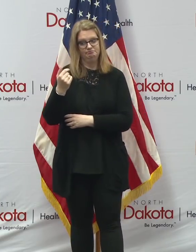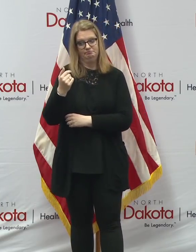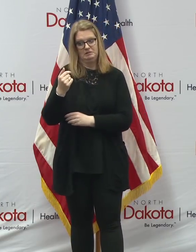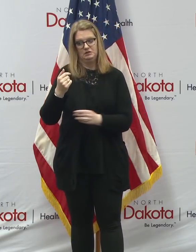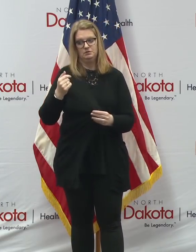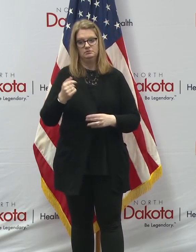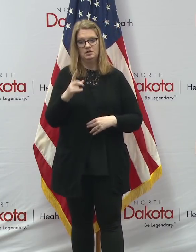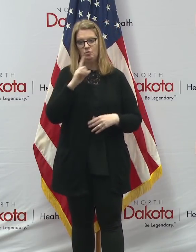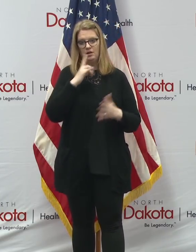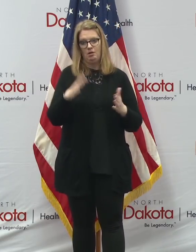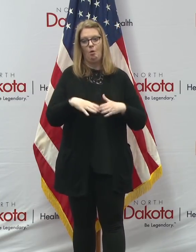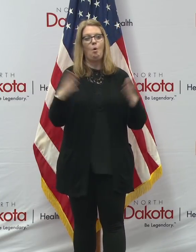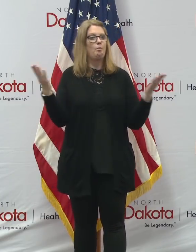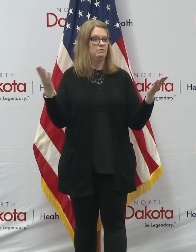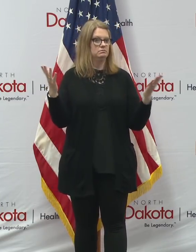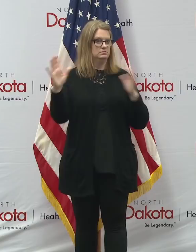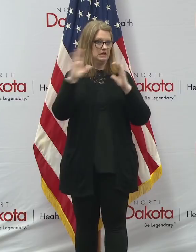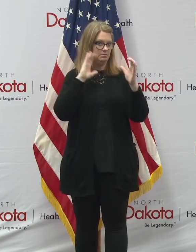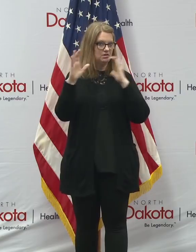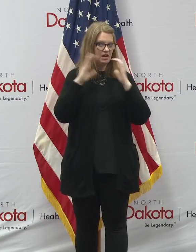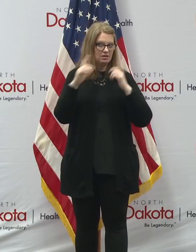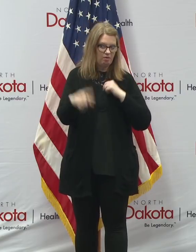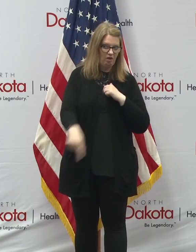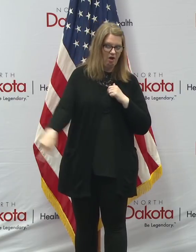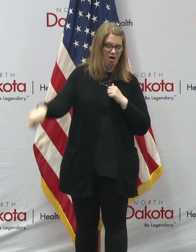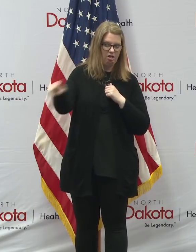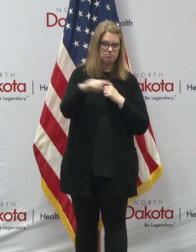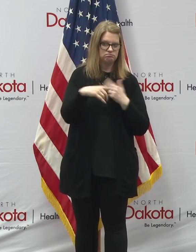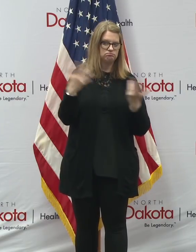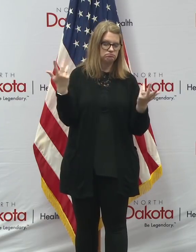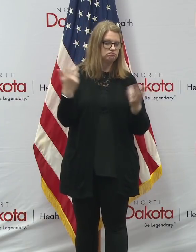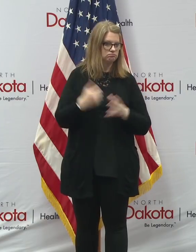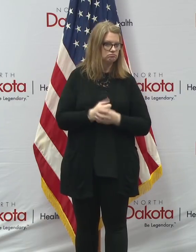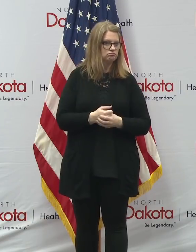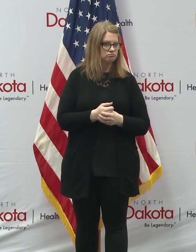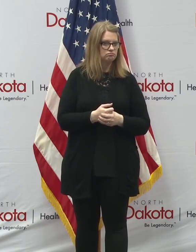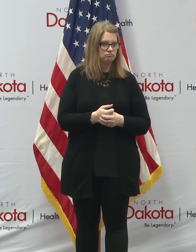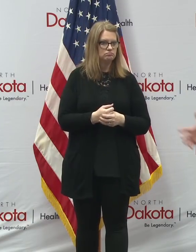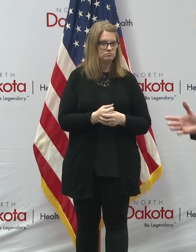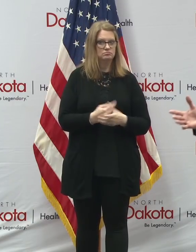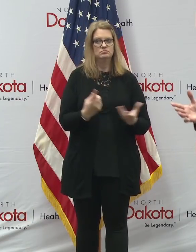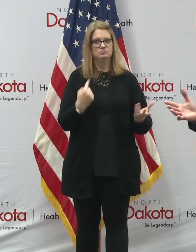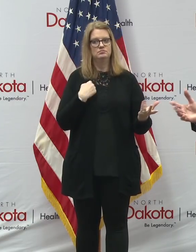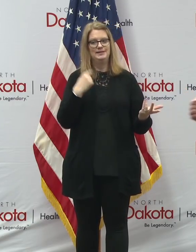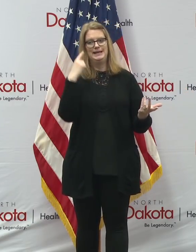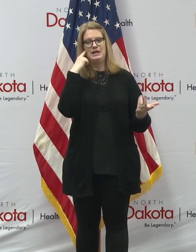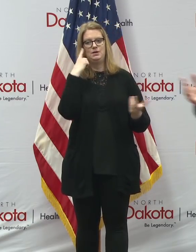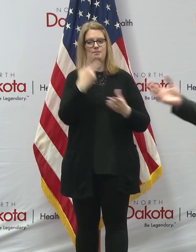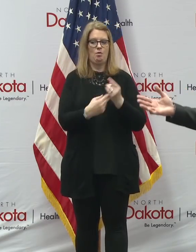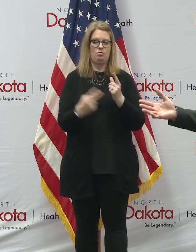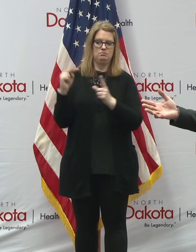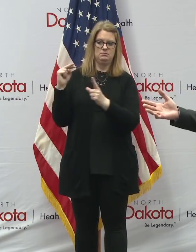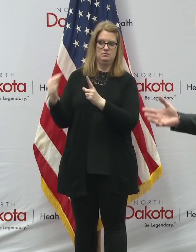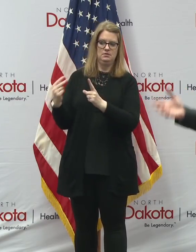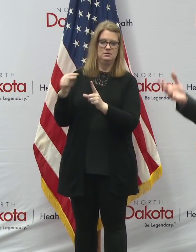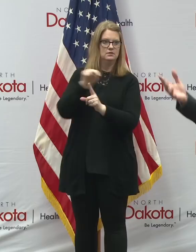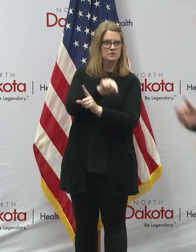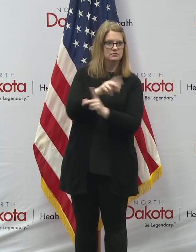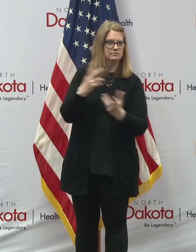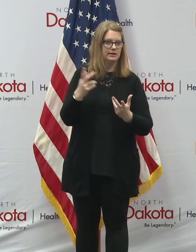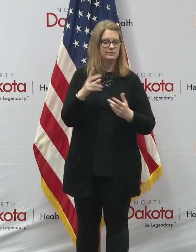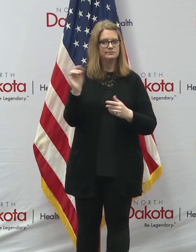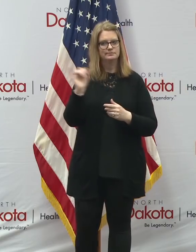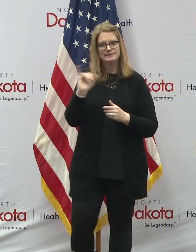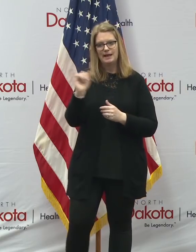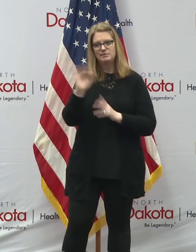open channels of communication with all of them. And I would say that we're hearing, we hear both sides, just like we do from the population. We